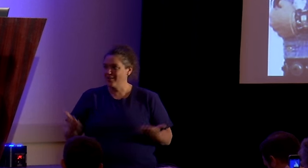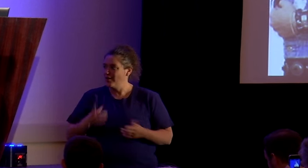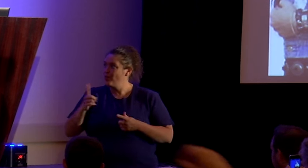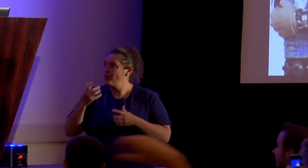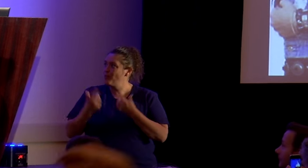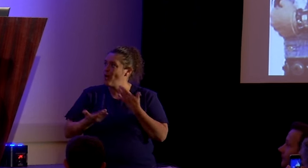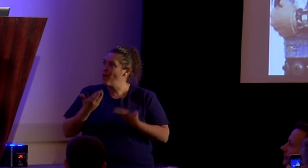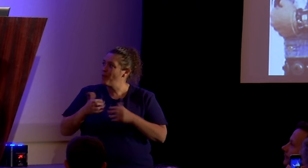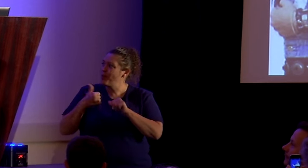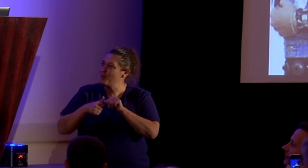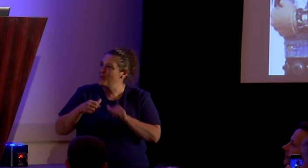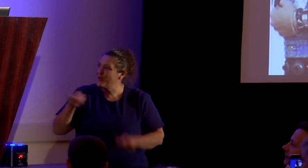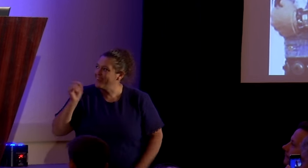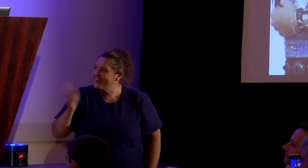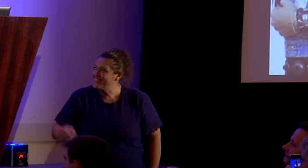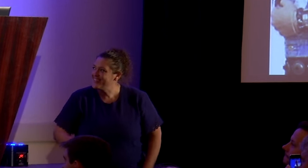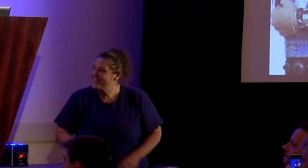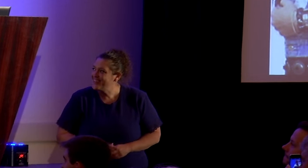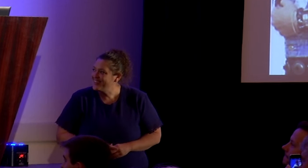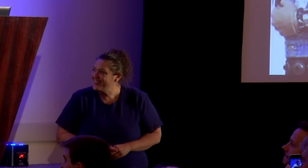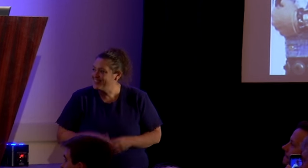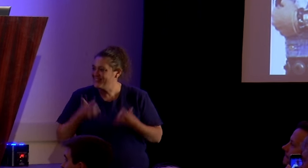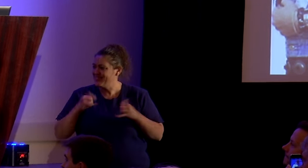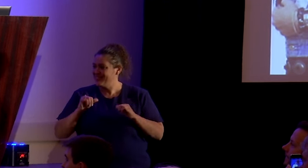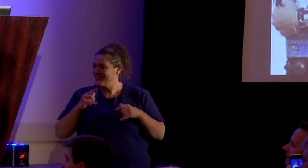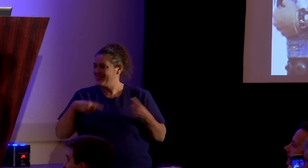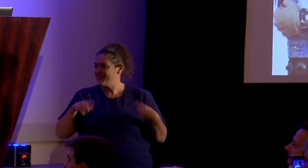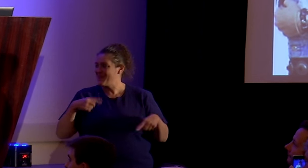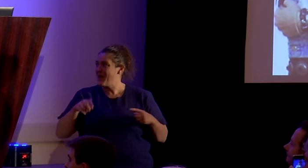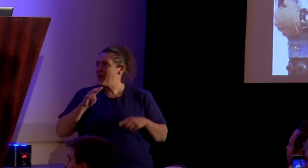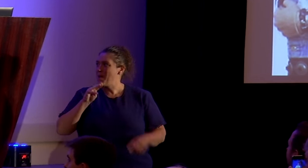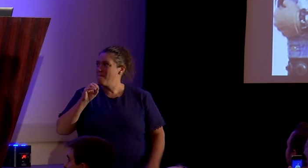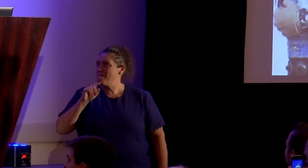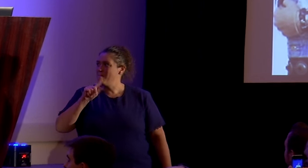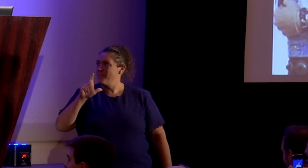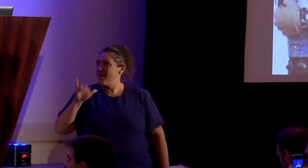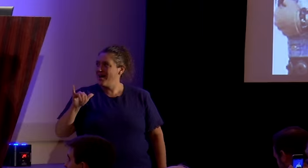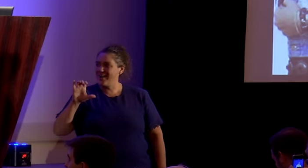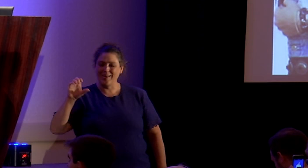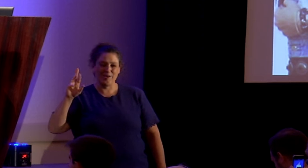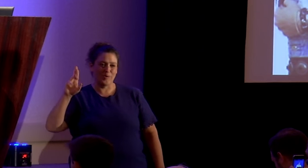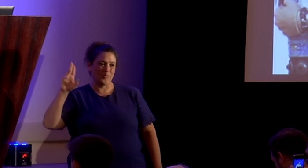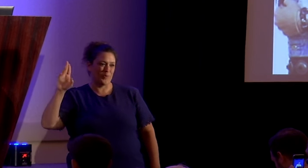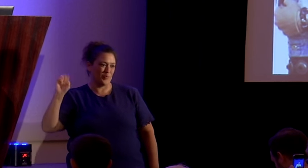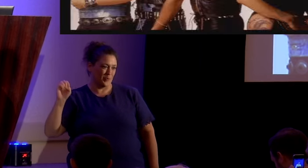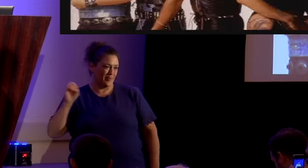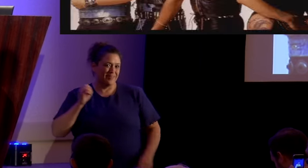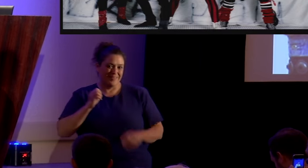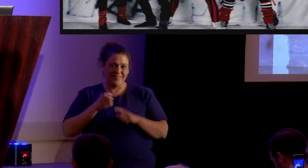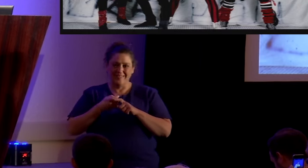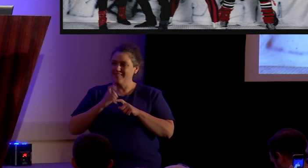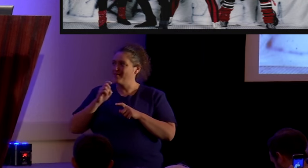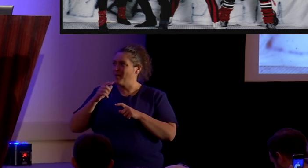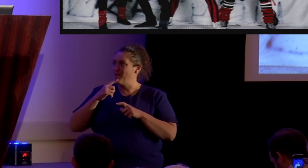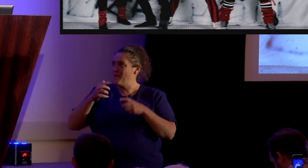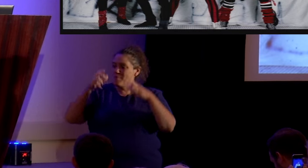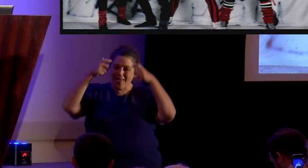these guys but well they're still around but it's Motley Crue from the hairband era